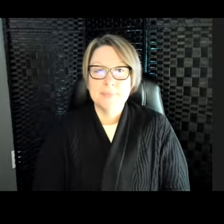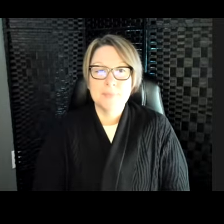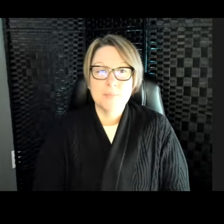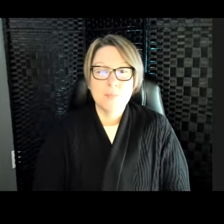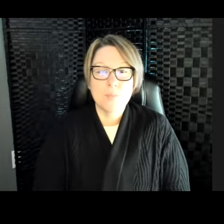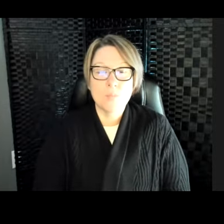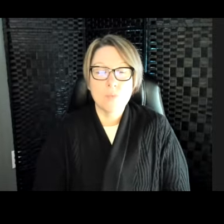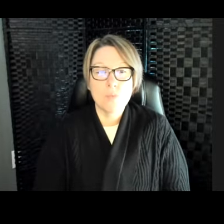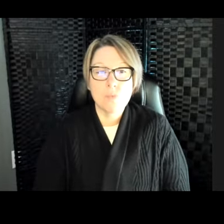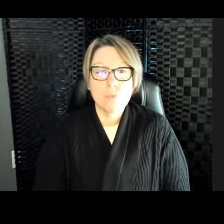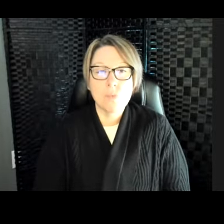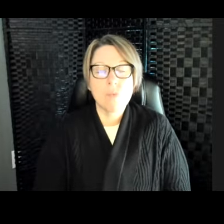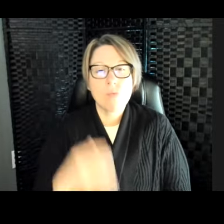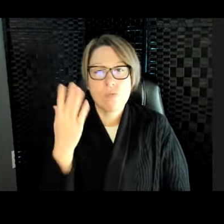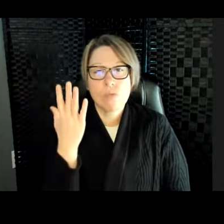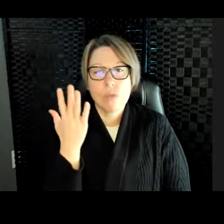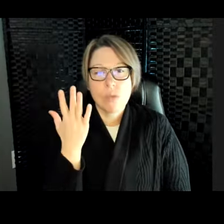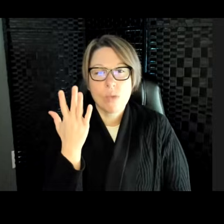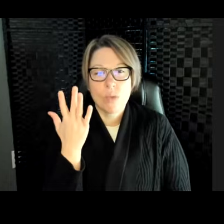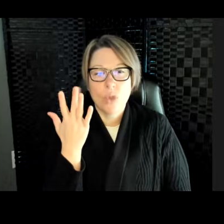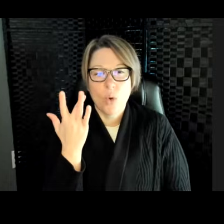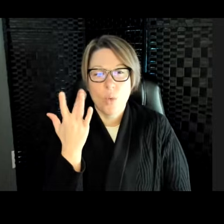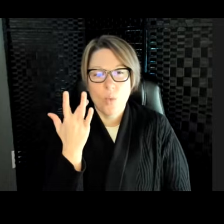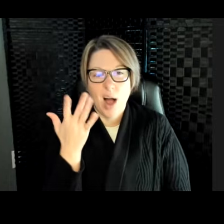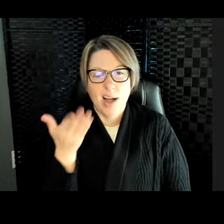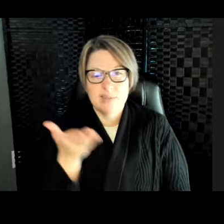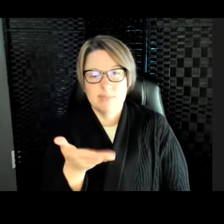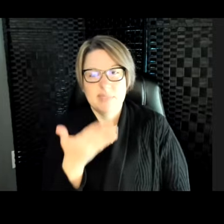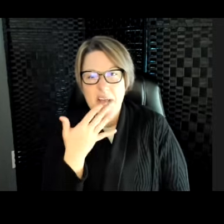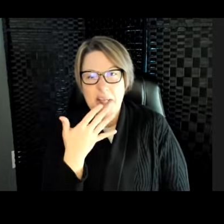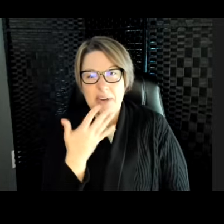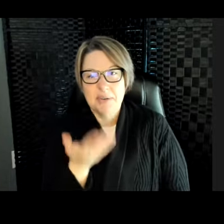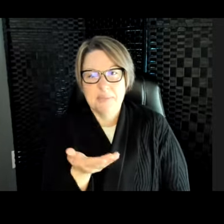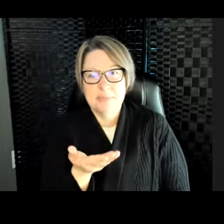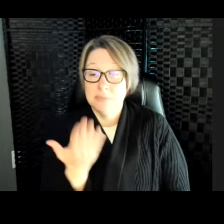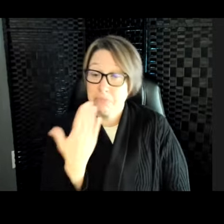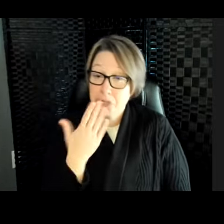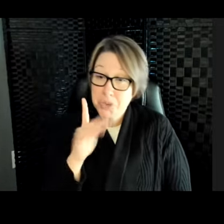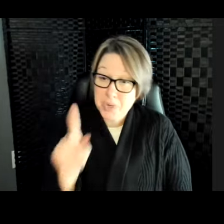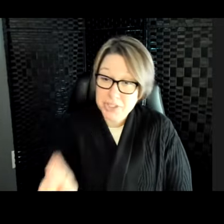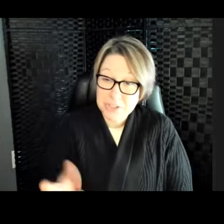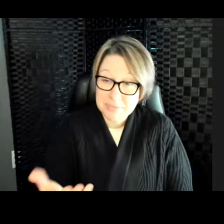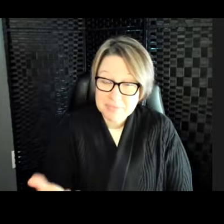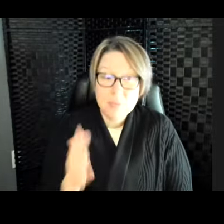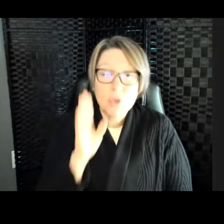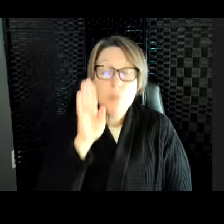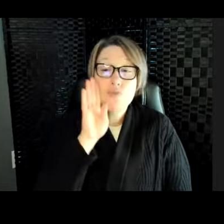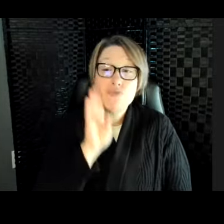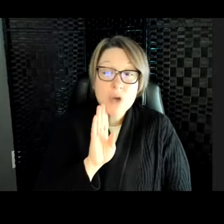Why are they the color they are? Good question. The brown is going to help them blend in